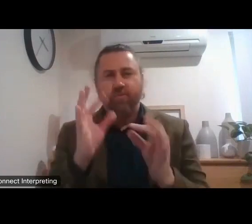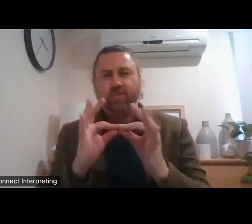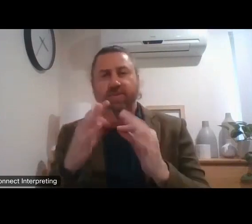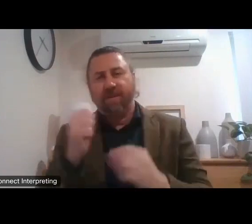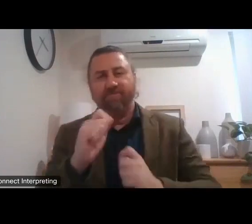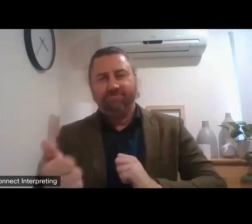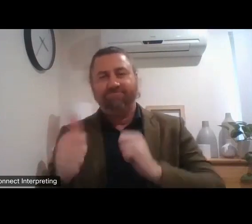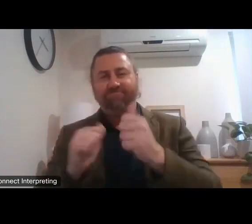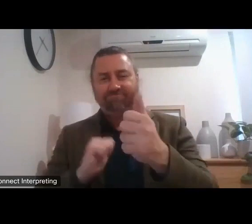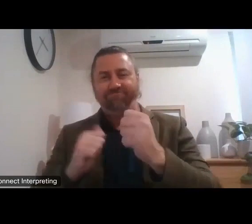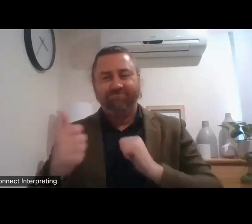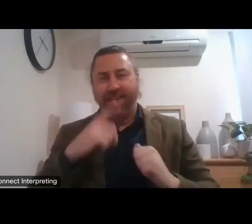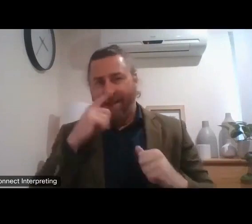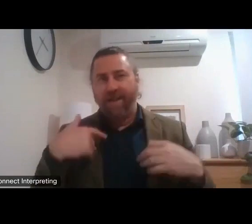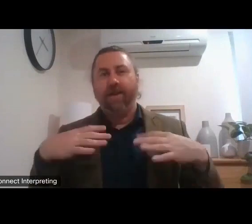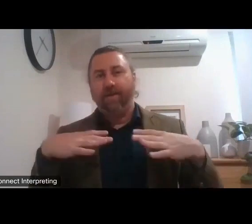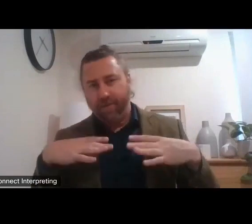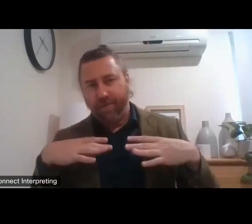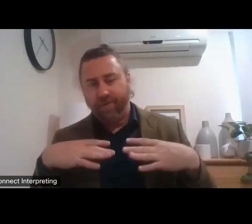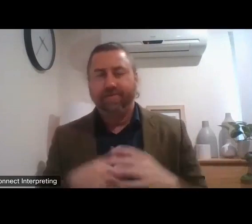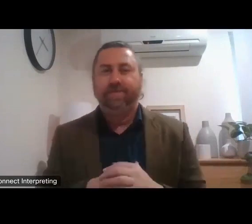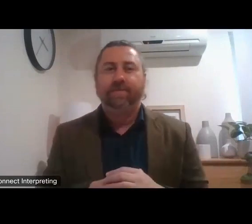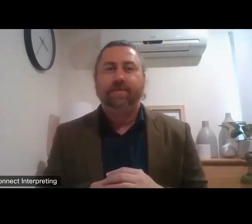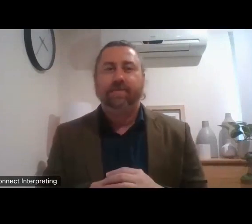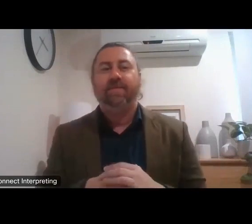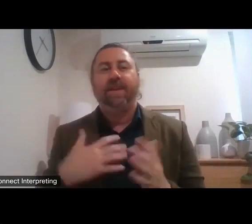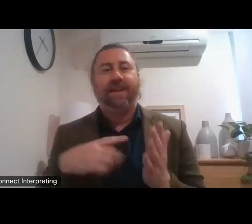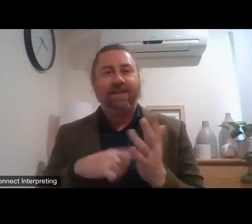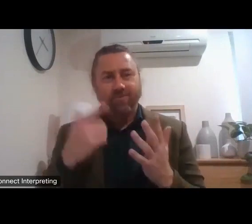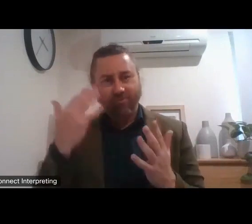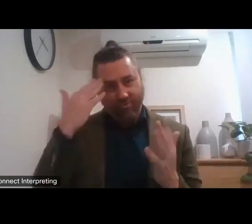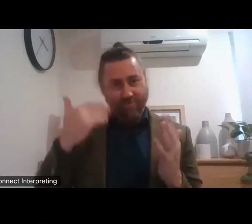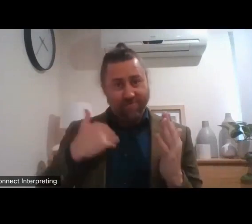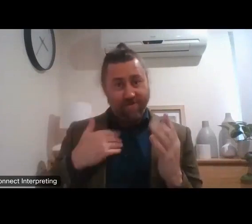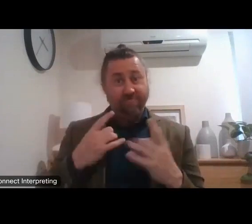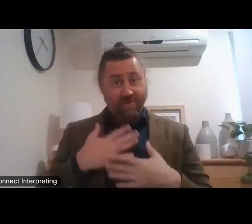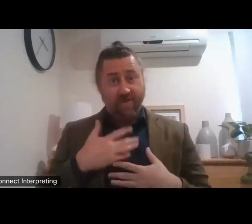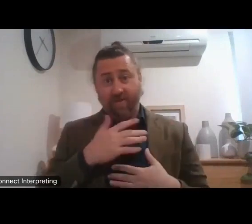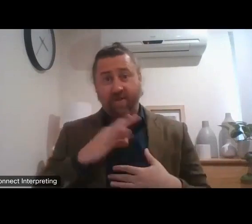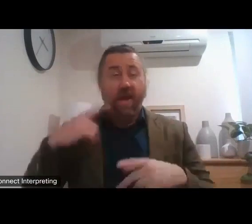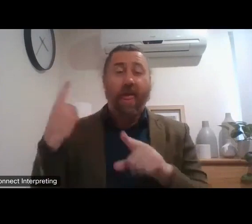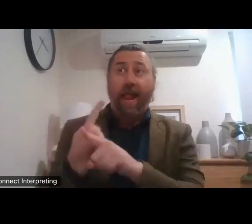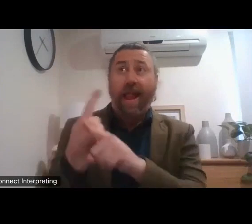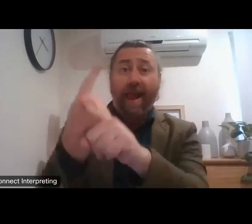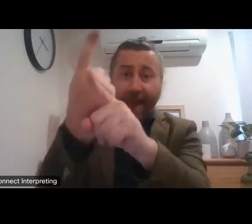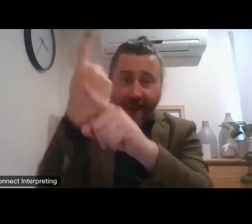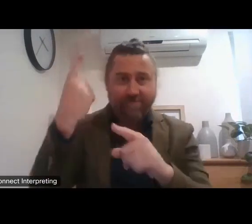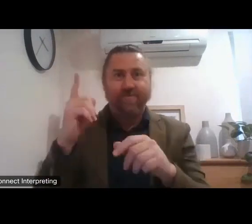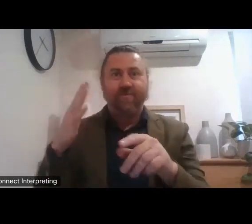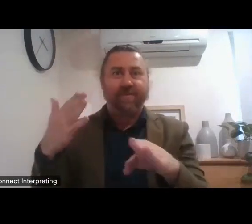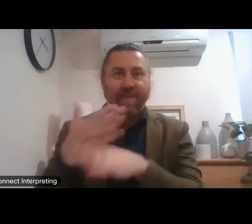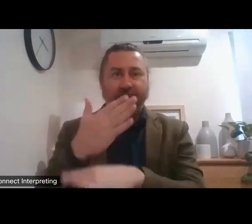they get to have a rest. And I also need to remind myself not to speak too quickly. And also